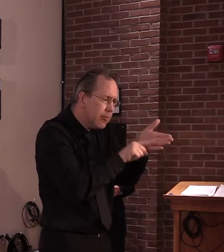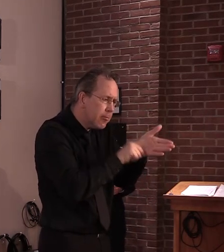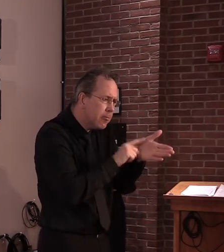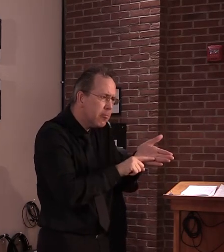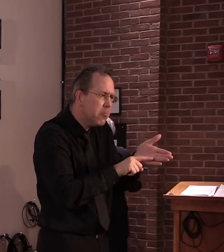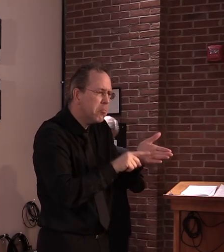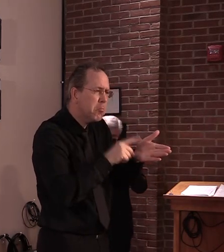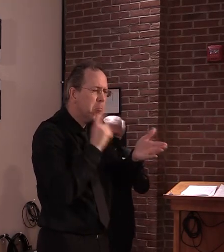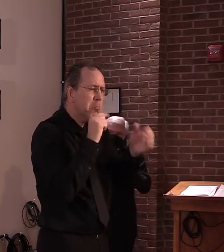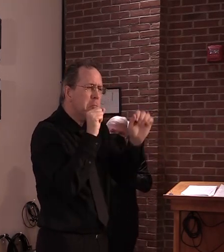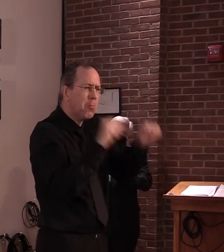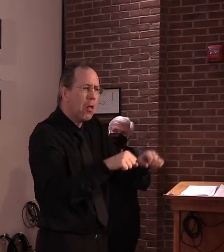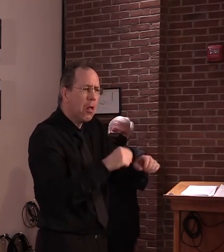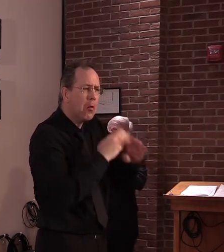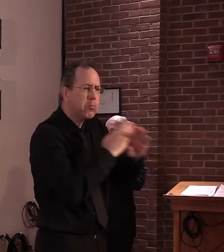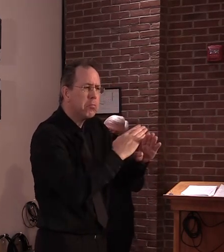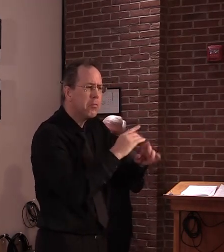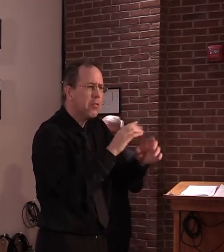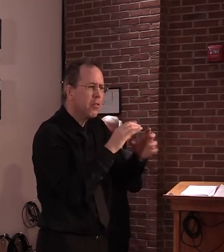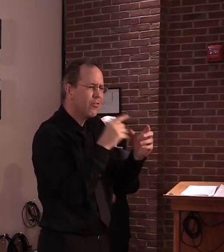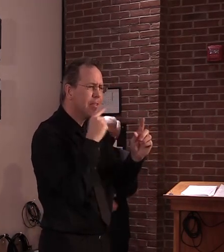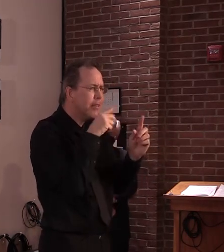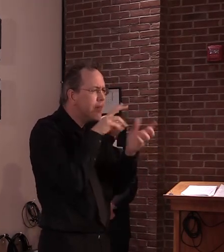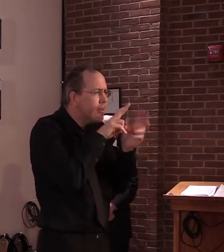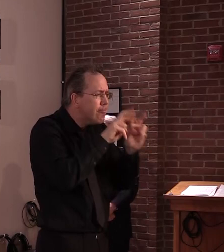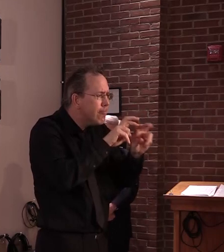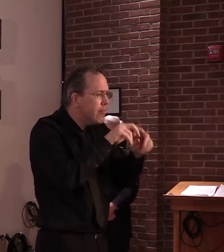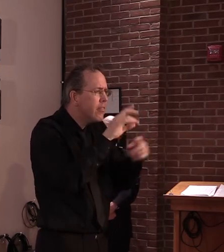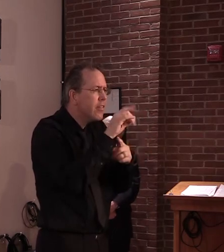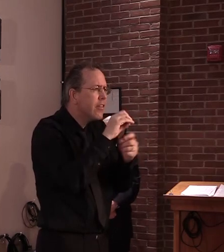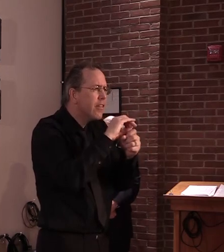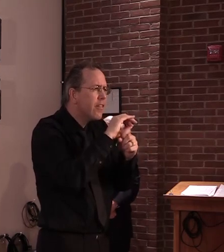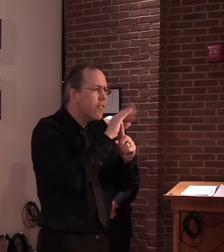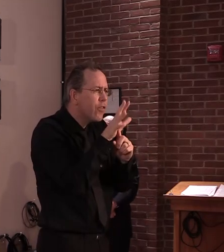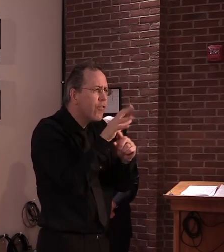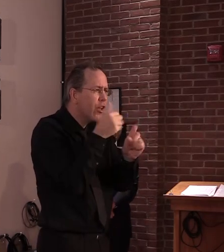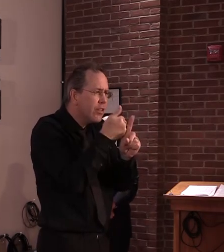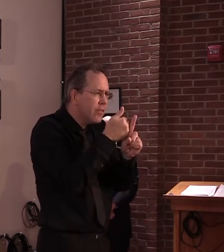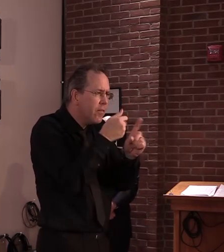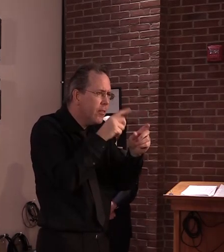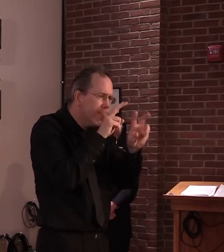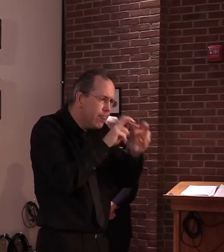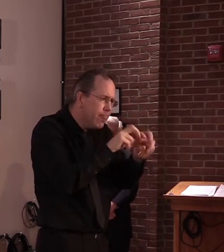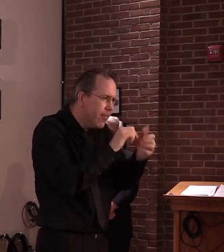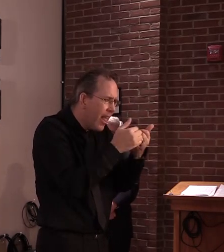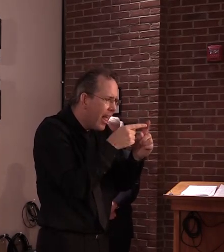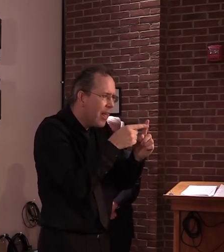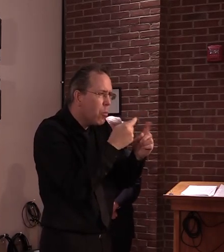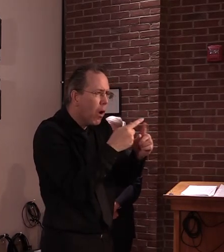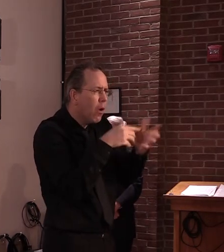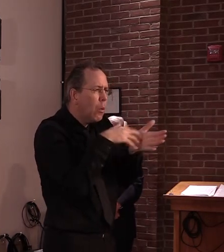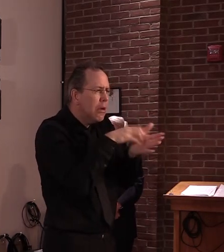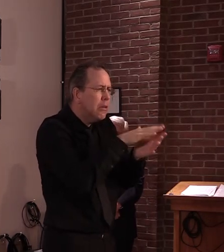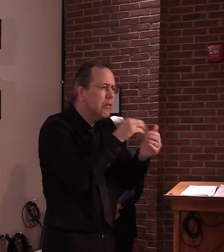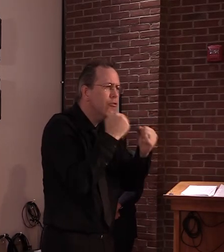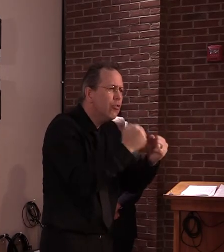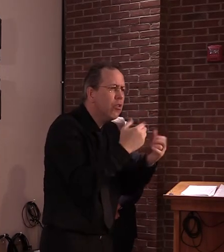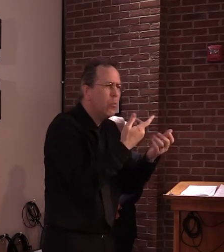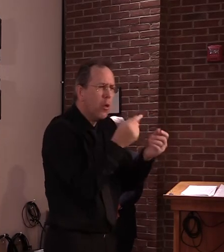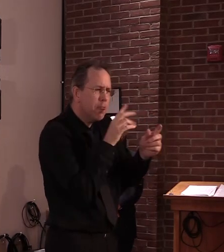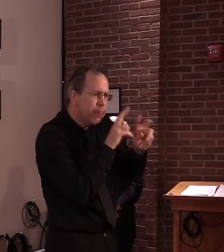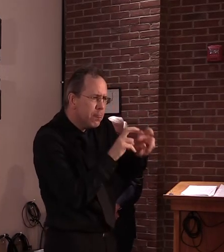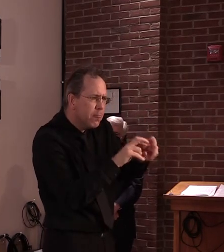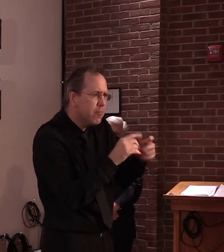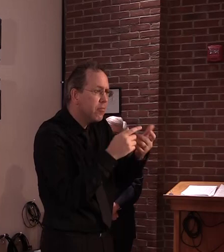overly optimistic about the timeline part of it. Because to think about within a year,